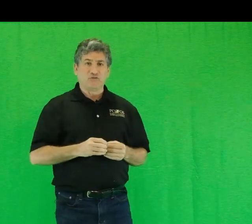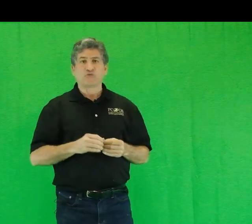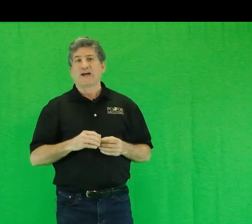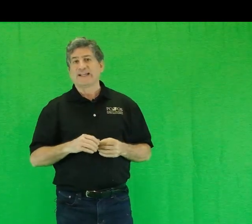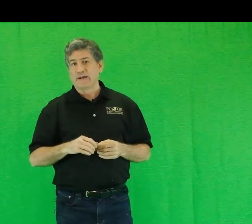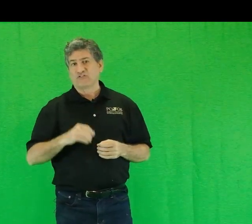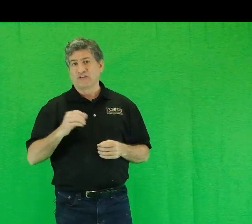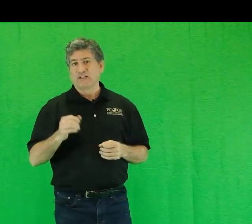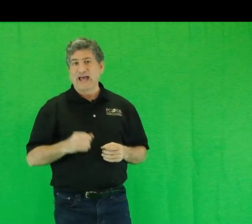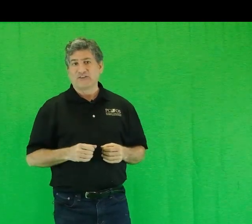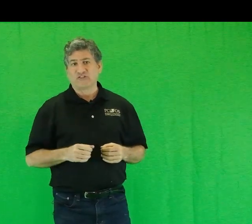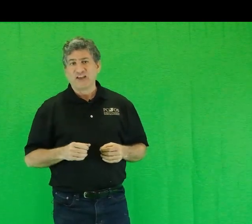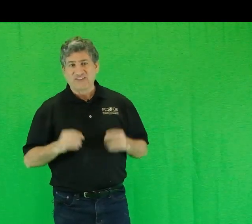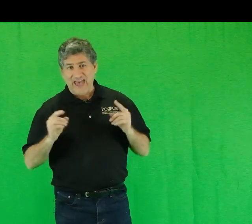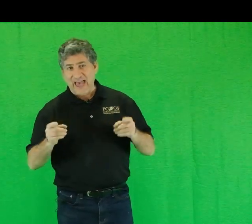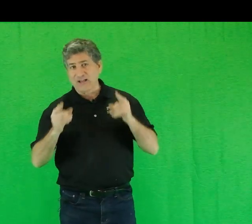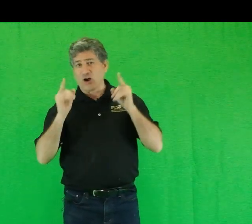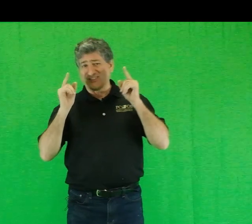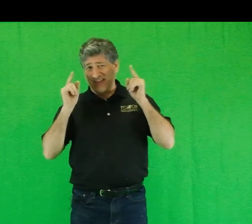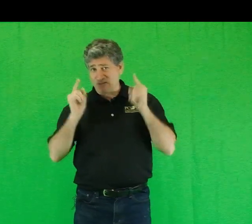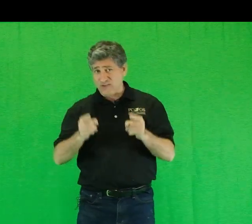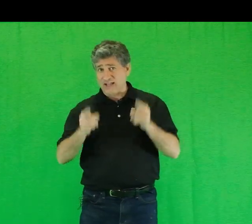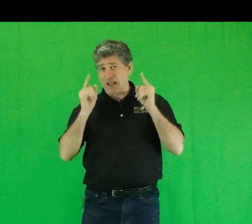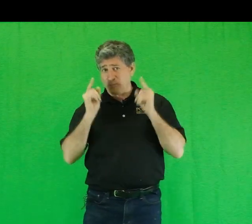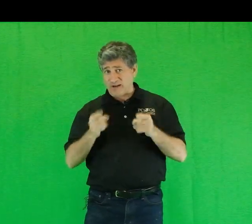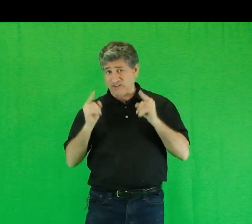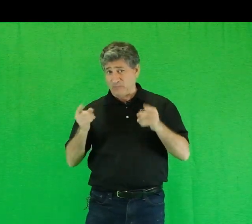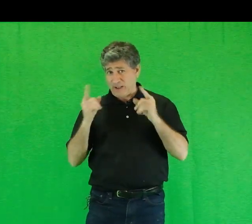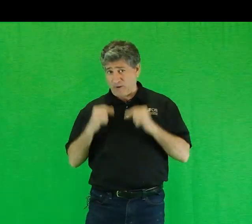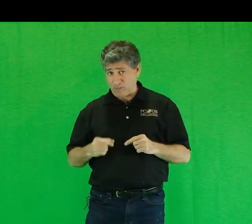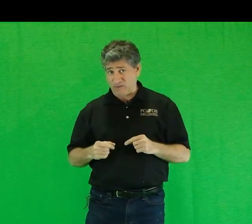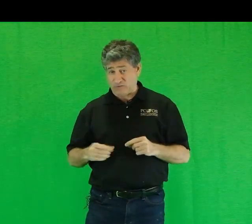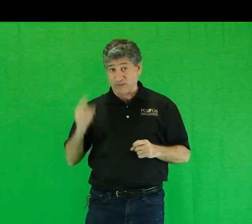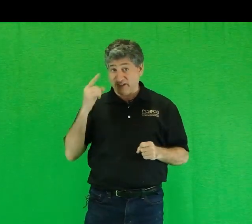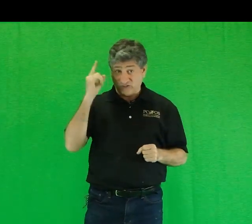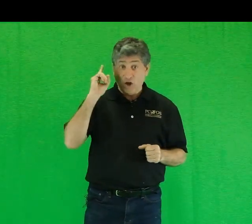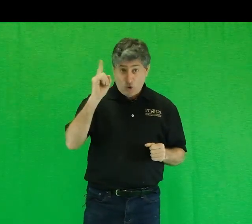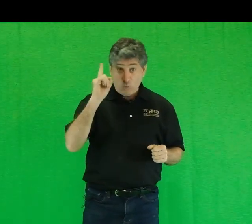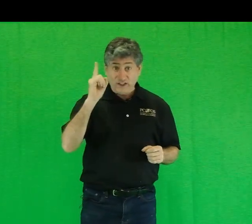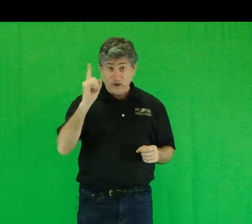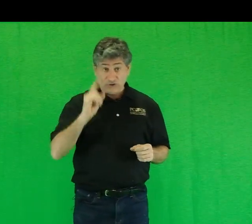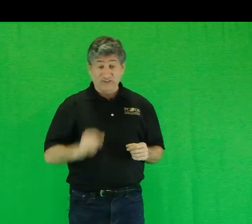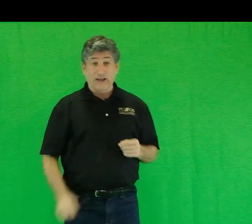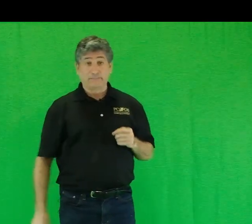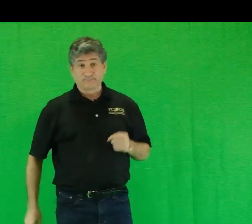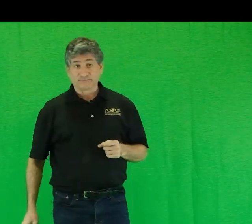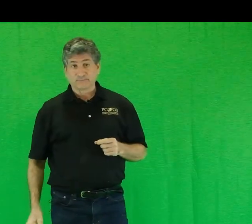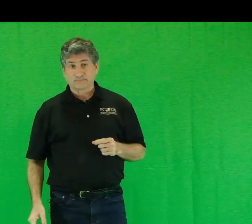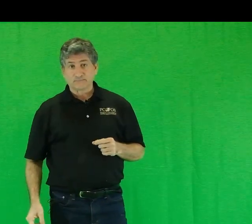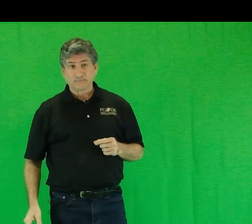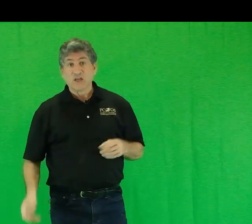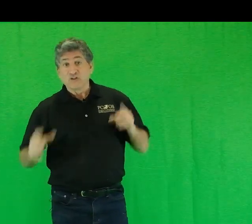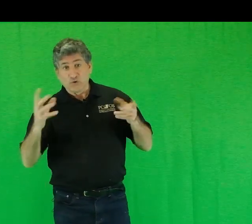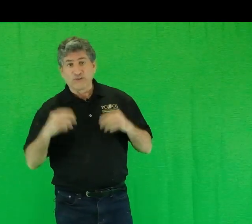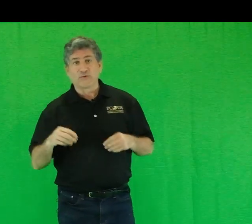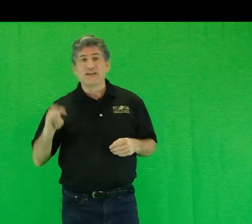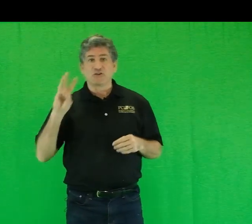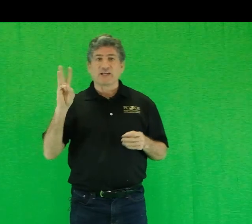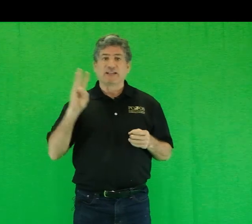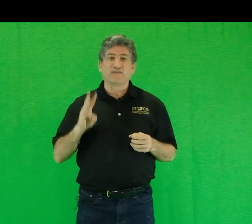which I announced in class, to hang on to everything I brought into my apartment for at least one year at a time. During the three years I lived